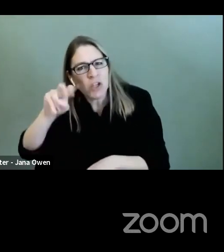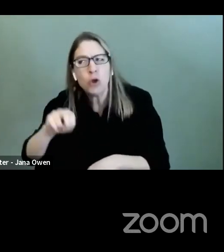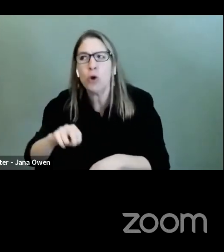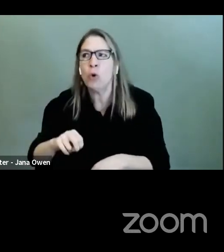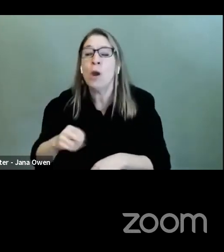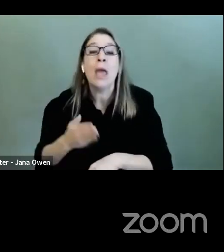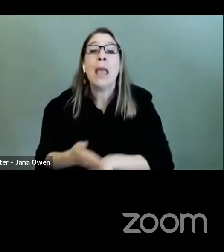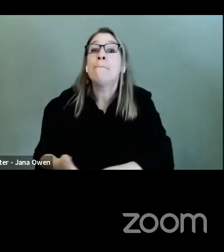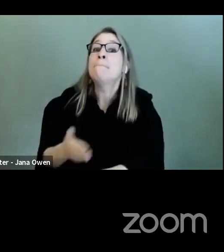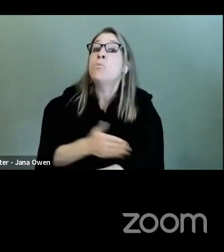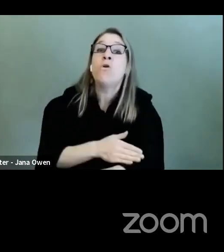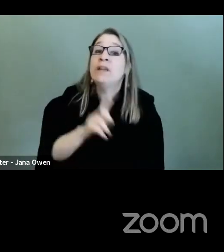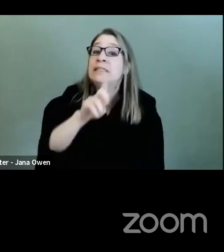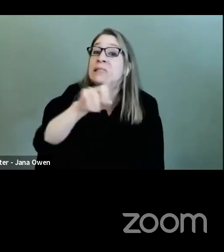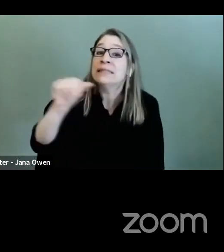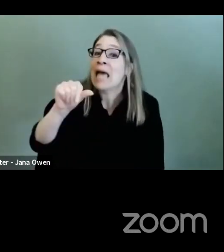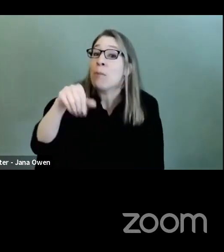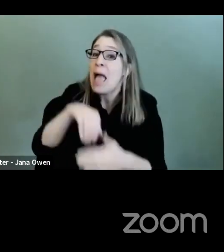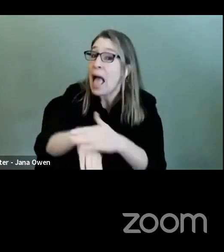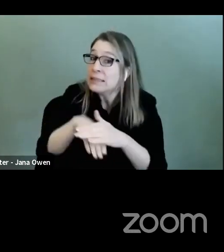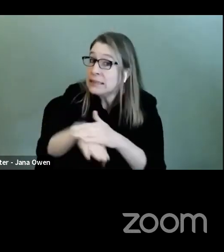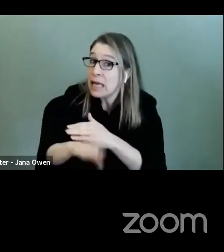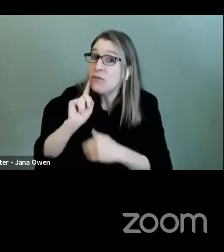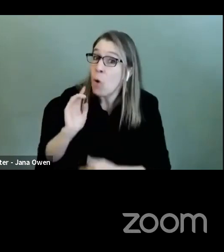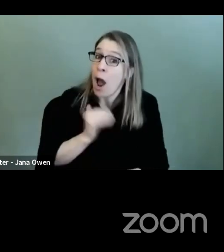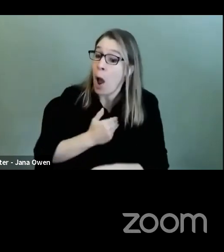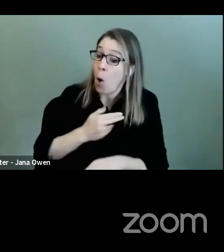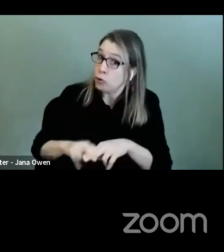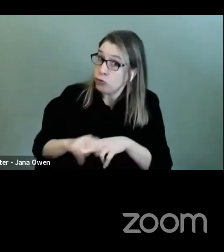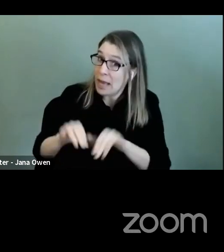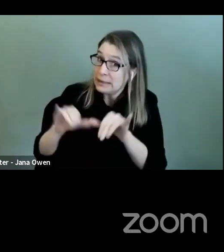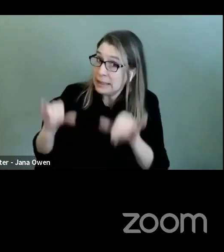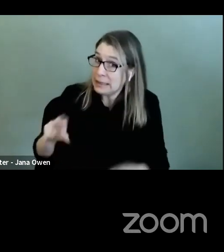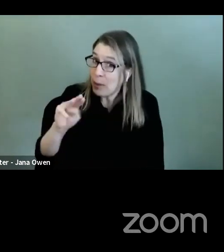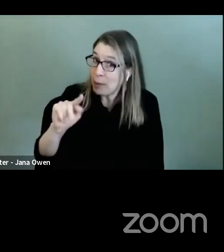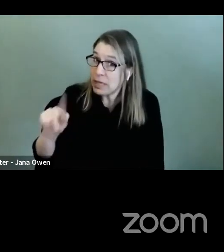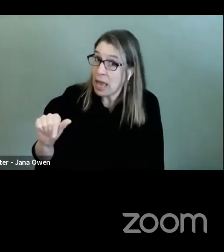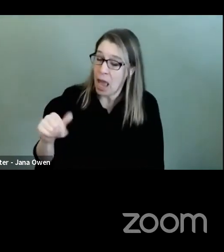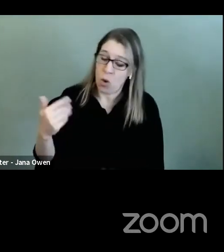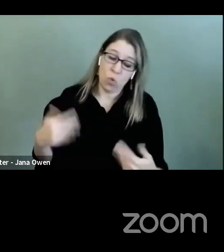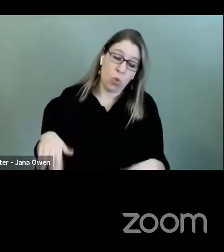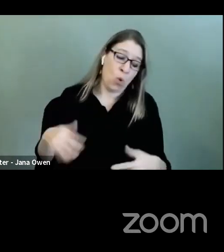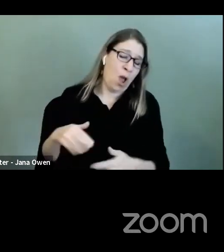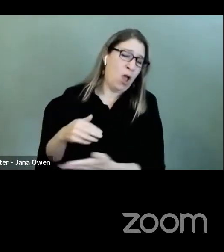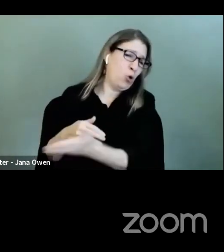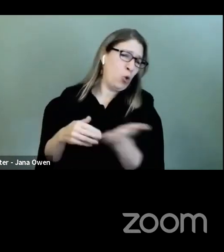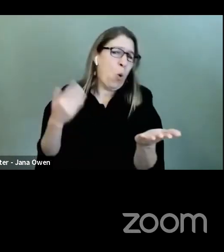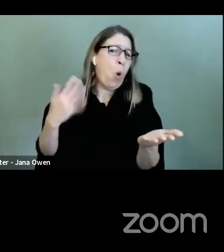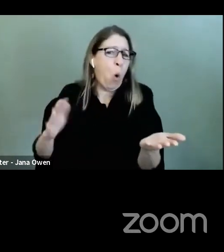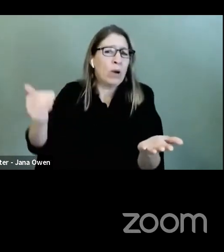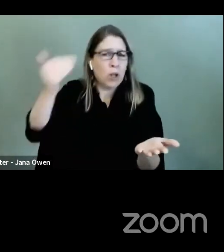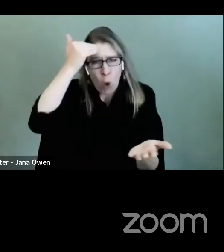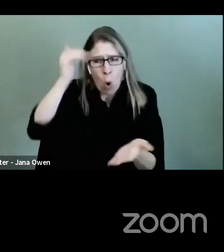disabled accessibility to our subway system. I don't need to tell you all how